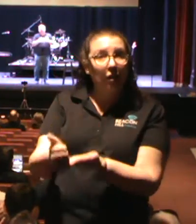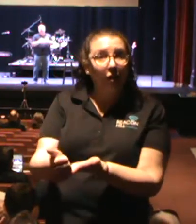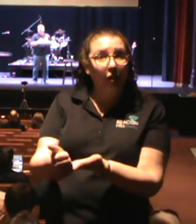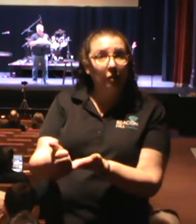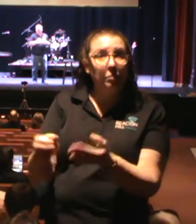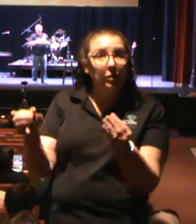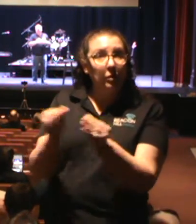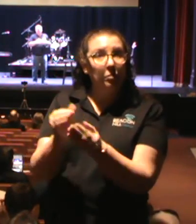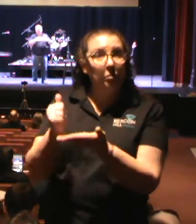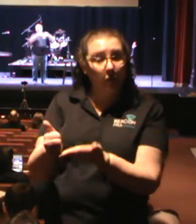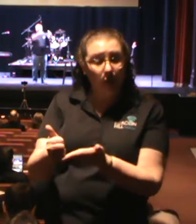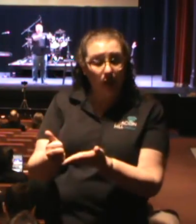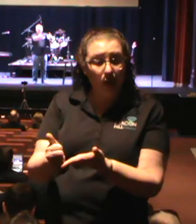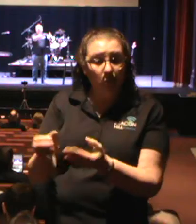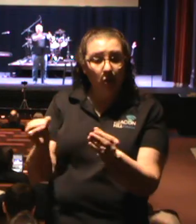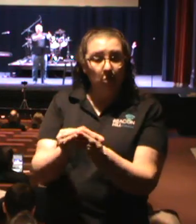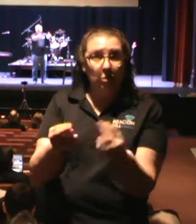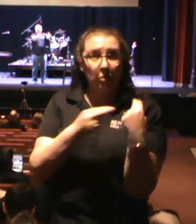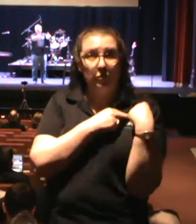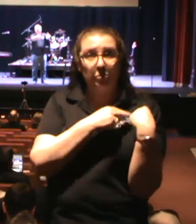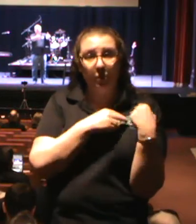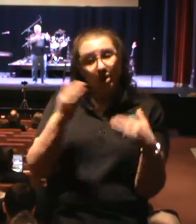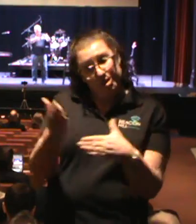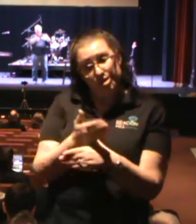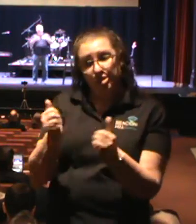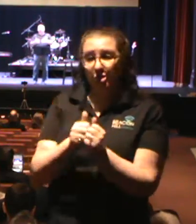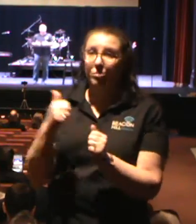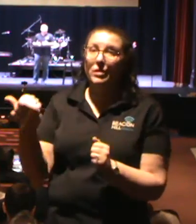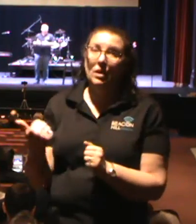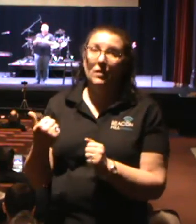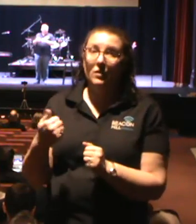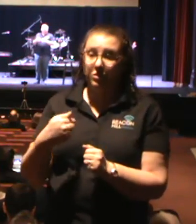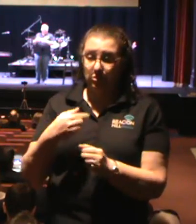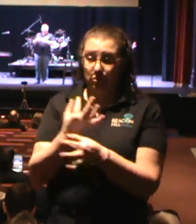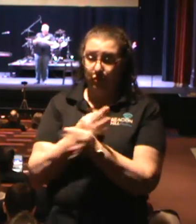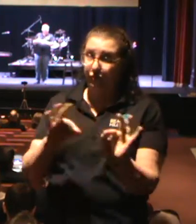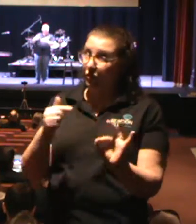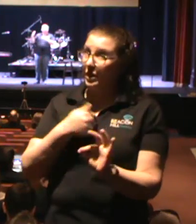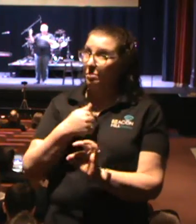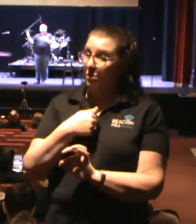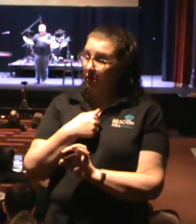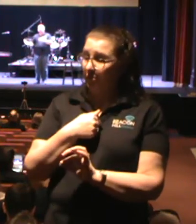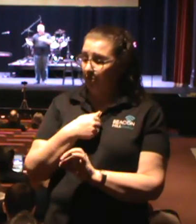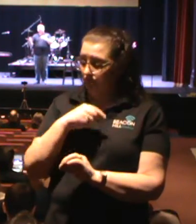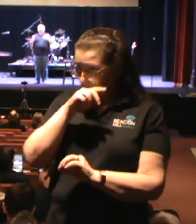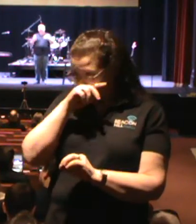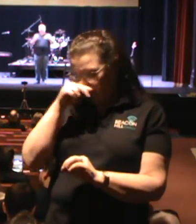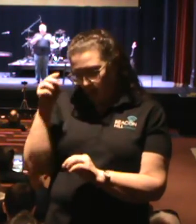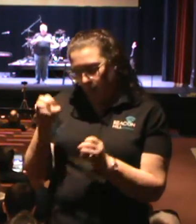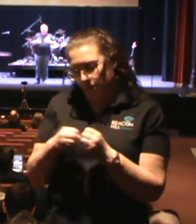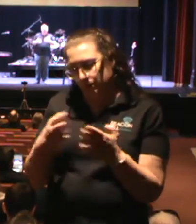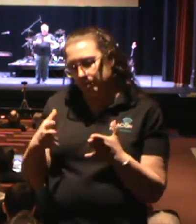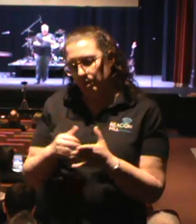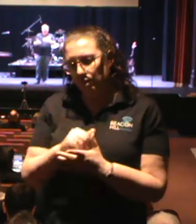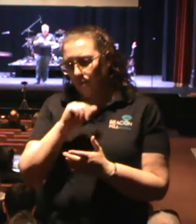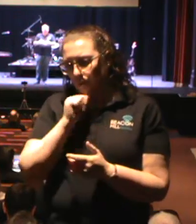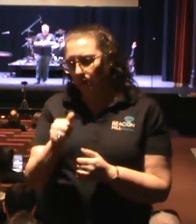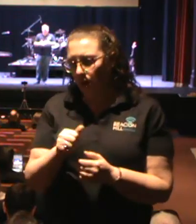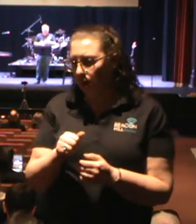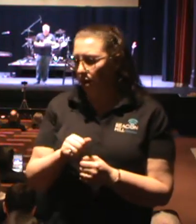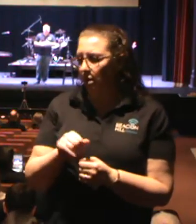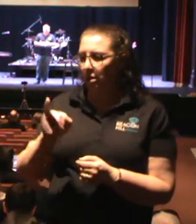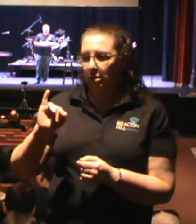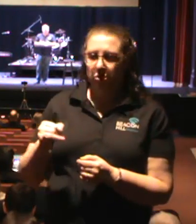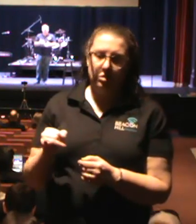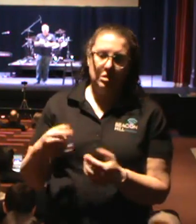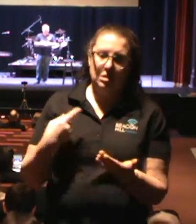help with, and we need more responsibility given to others so I can be freed up. So rather than go through a week of just things that I have to